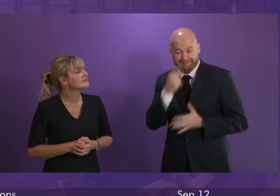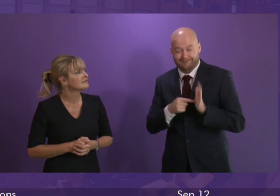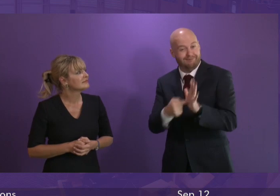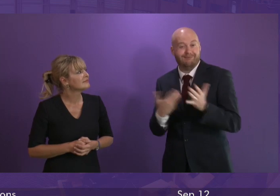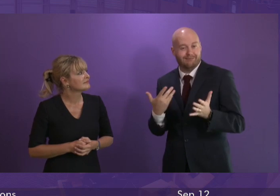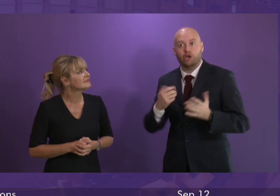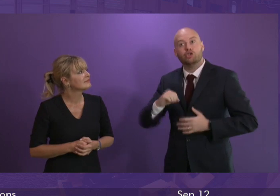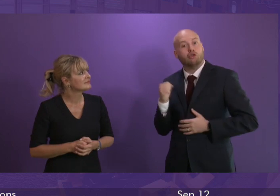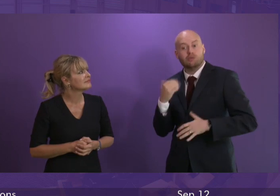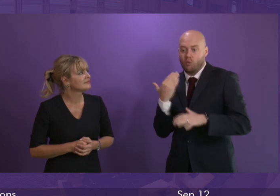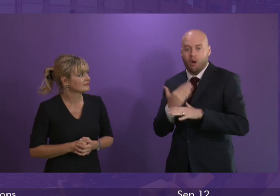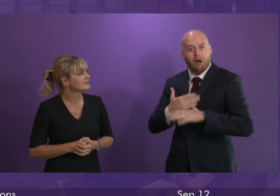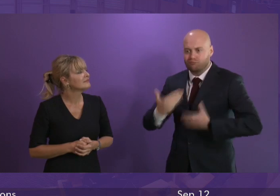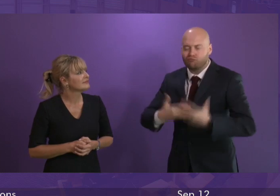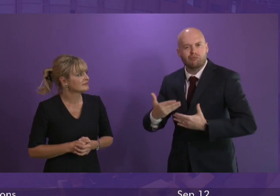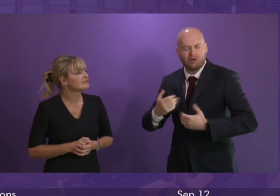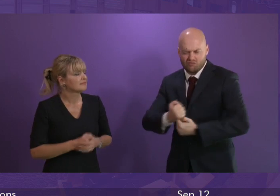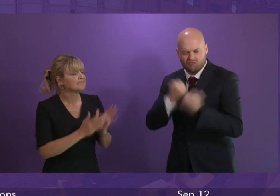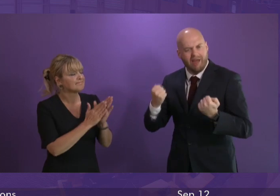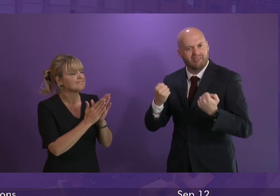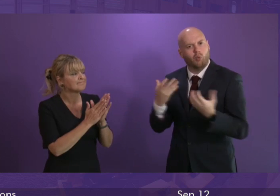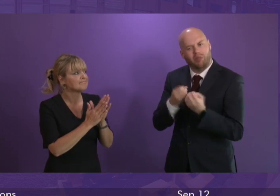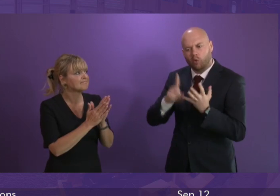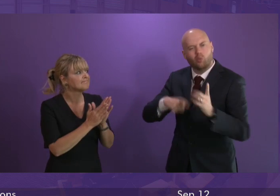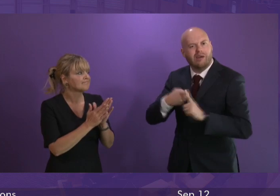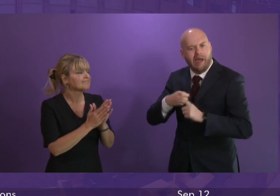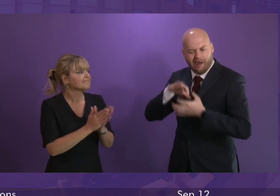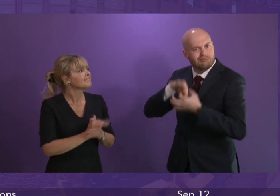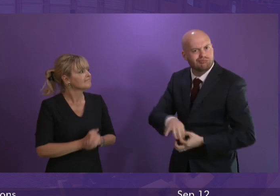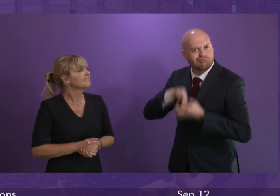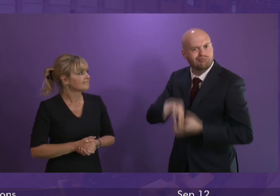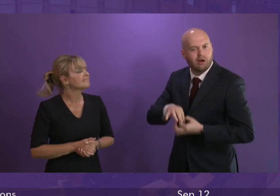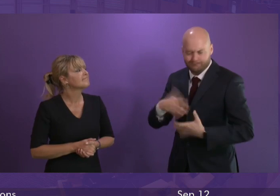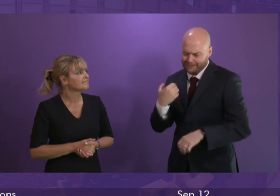United Kingdom when orders of this nature are guaranteed and secured.